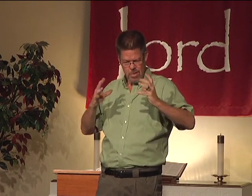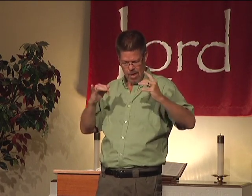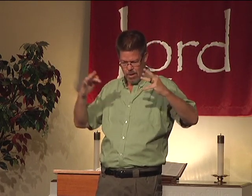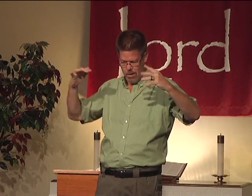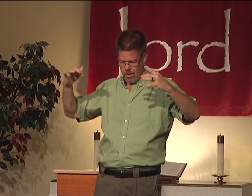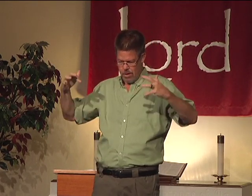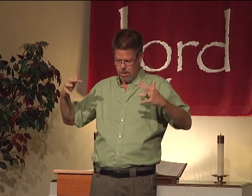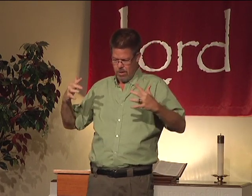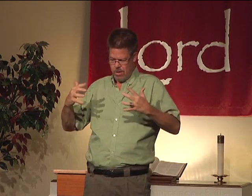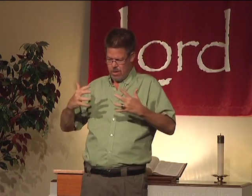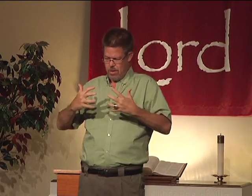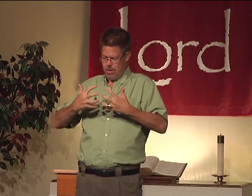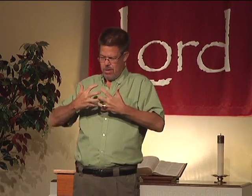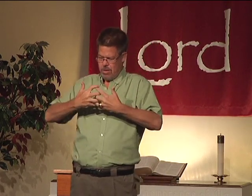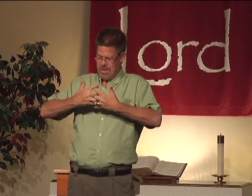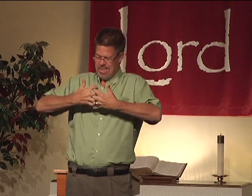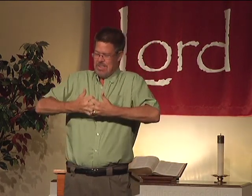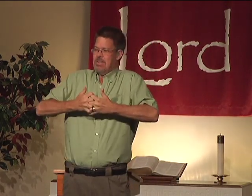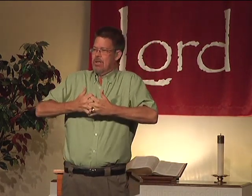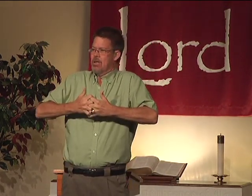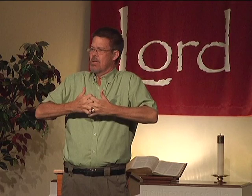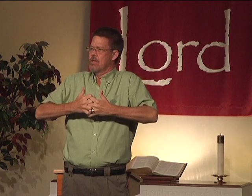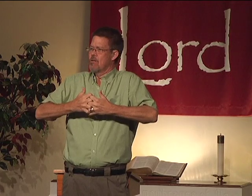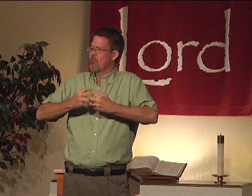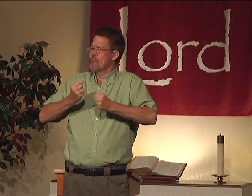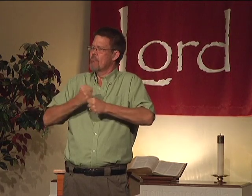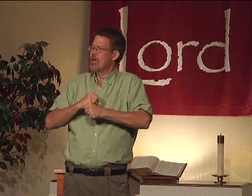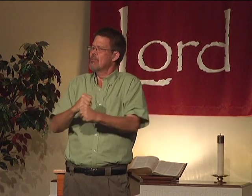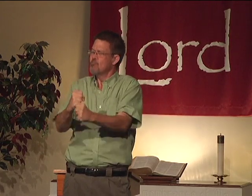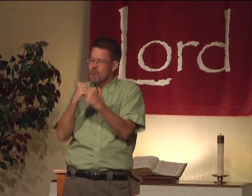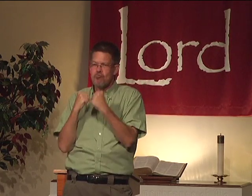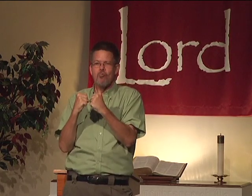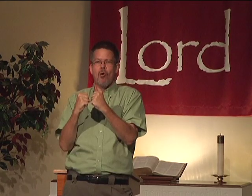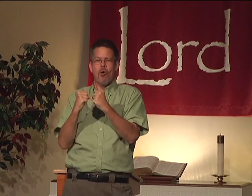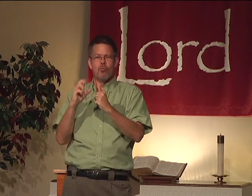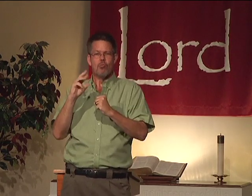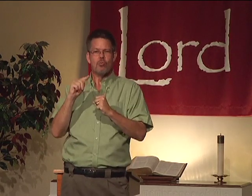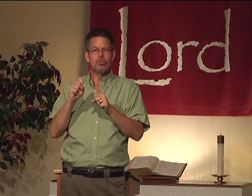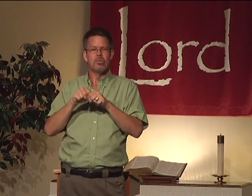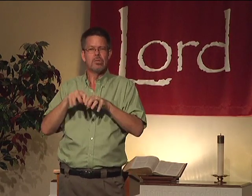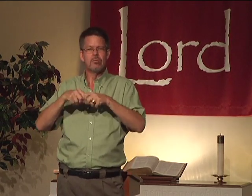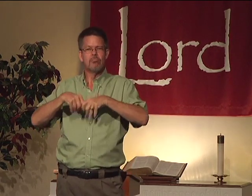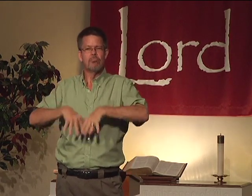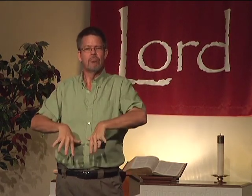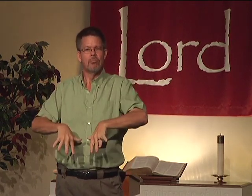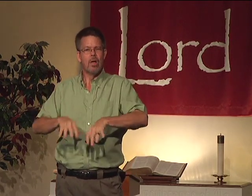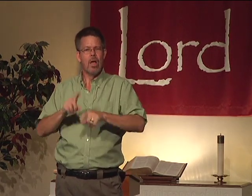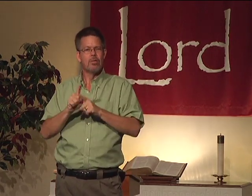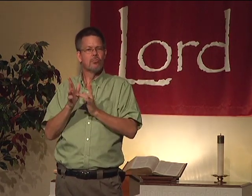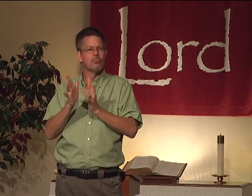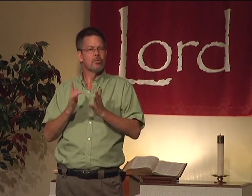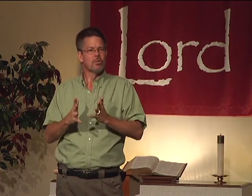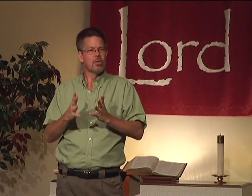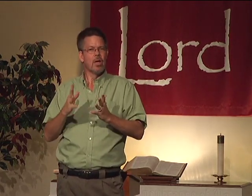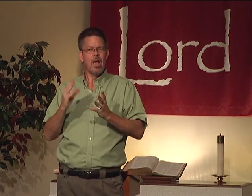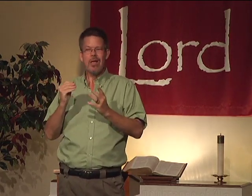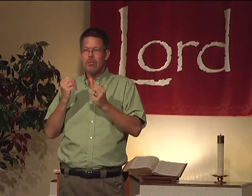And then you realize they're Christians too. And all of that will come together and make a strong, rooted system of